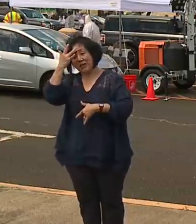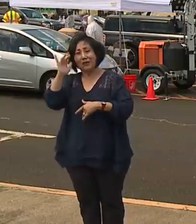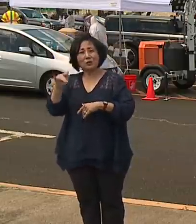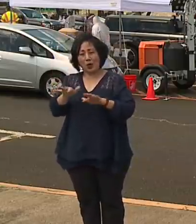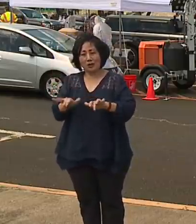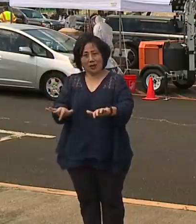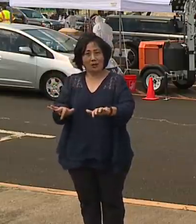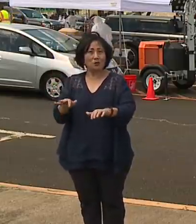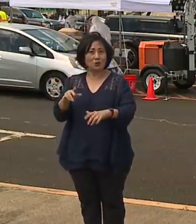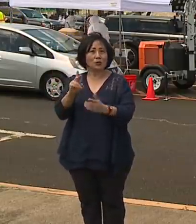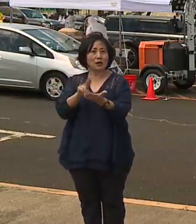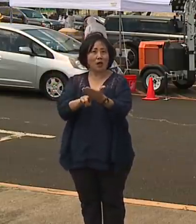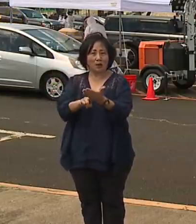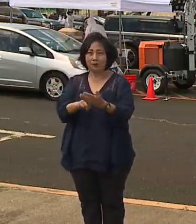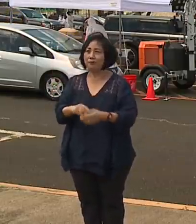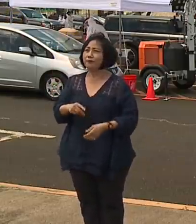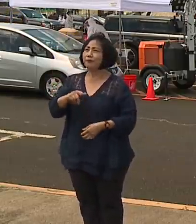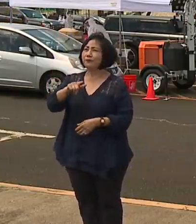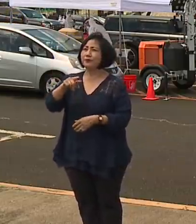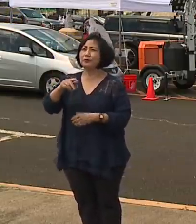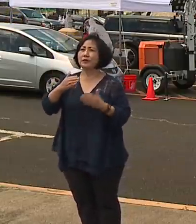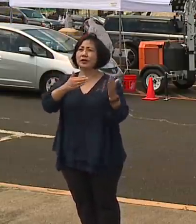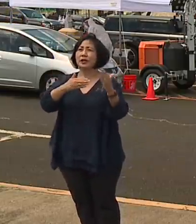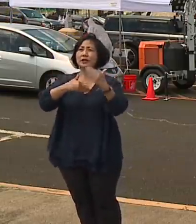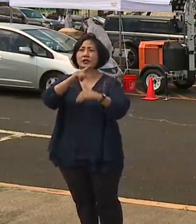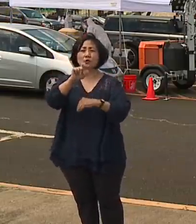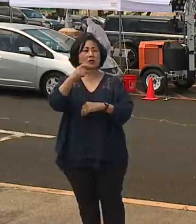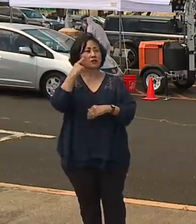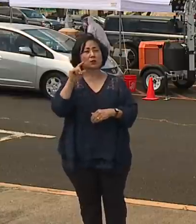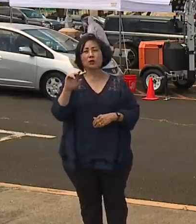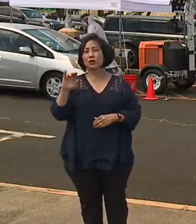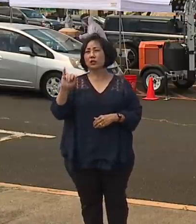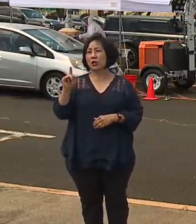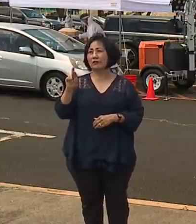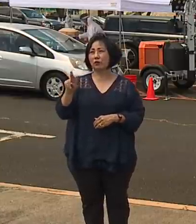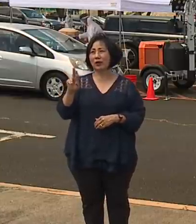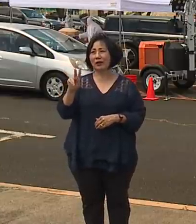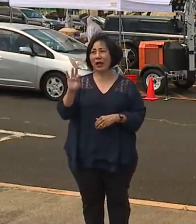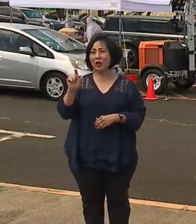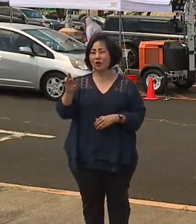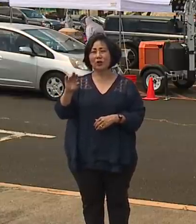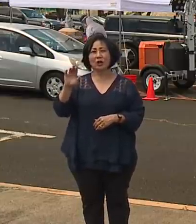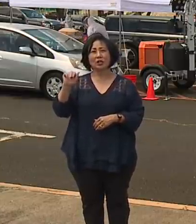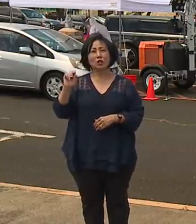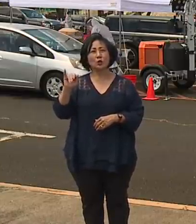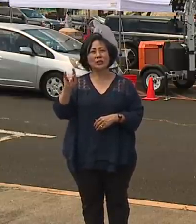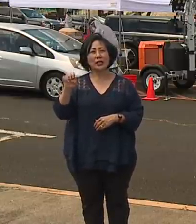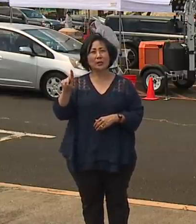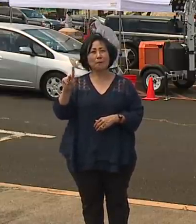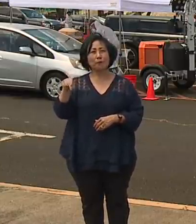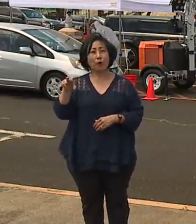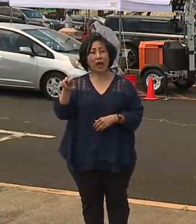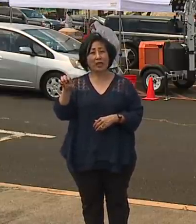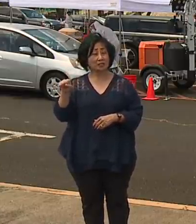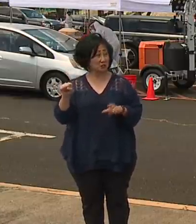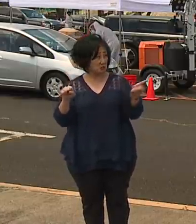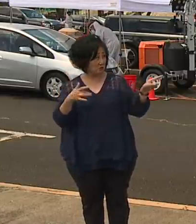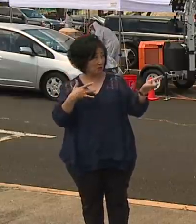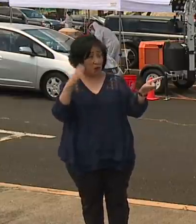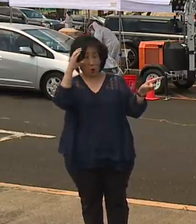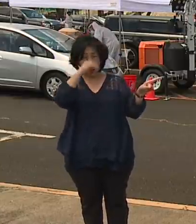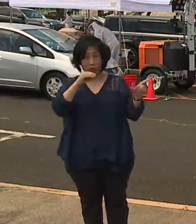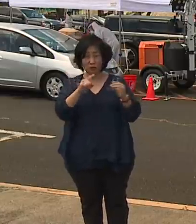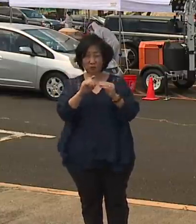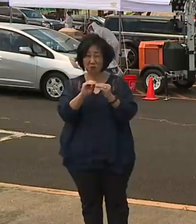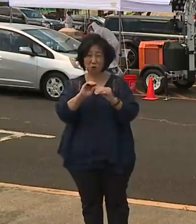com. Doctor, of the second question is from Jennifer Kellner, Associated Press. She wants to know if you think O'ahu should enact a stricter flu